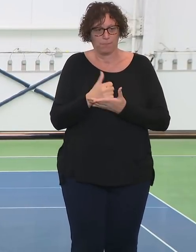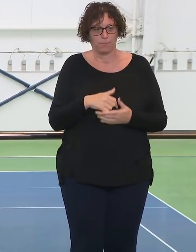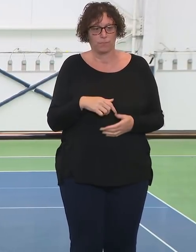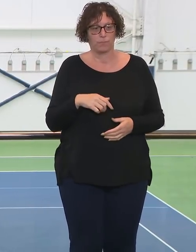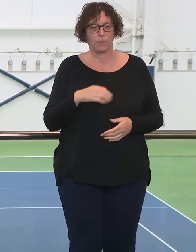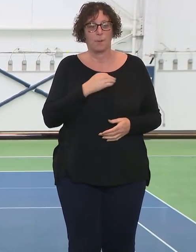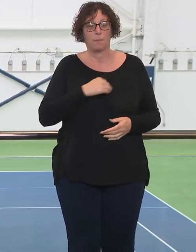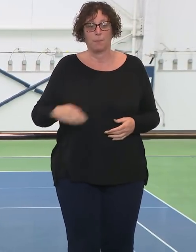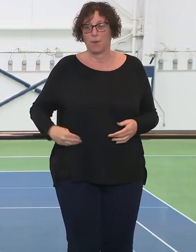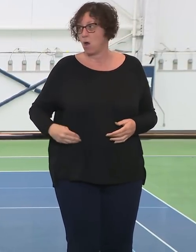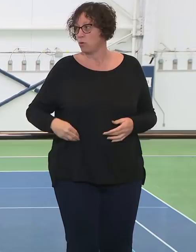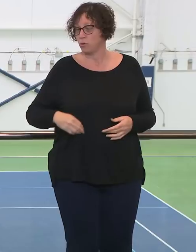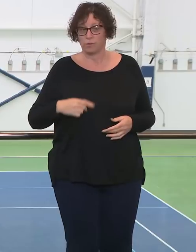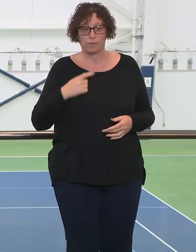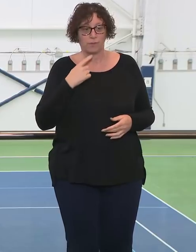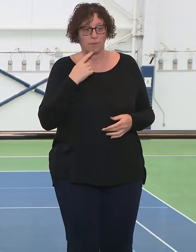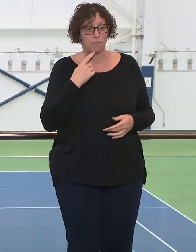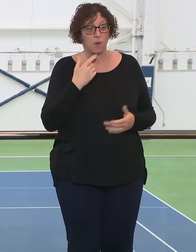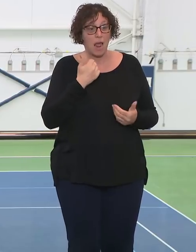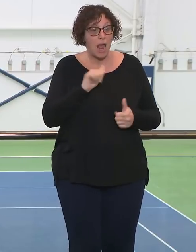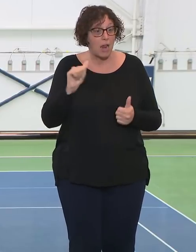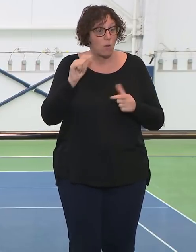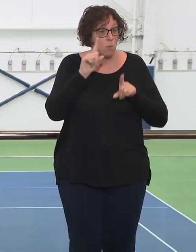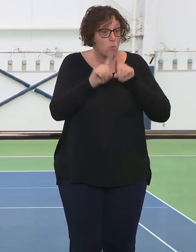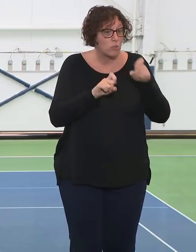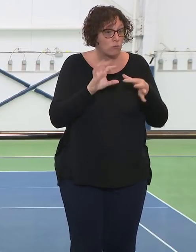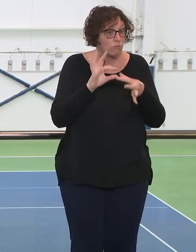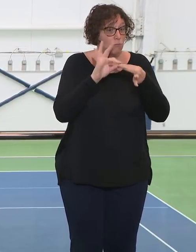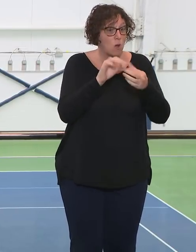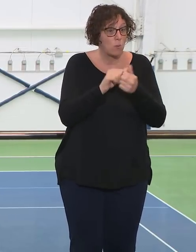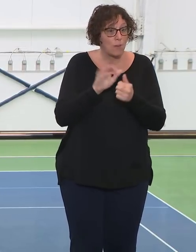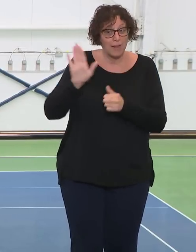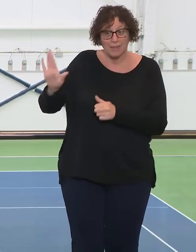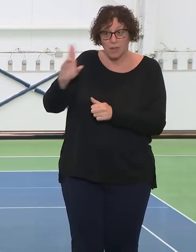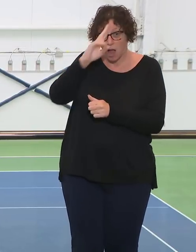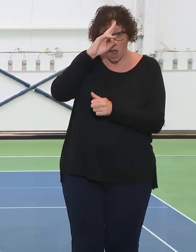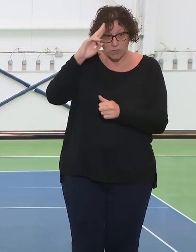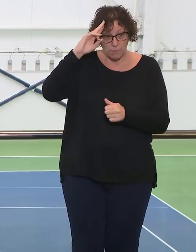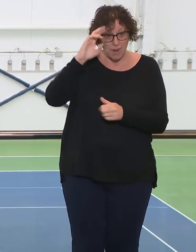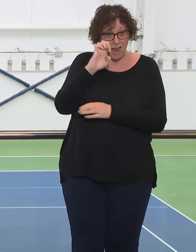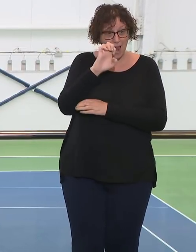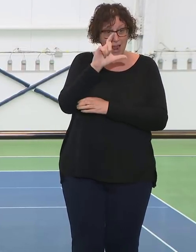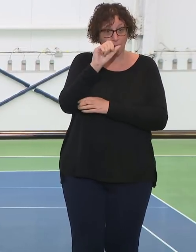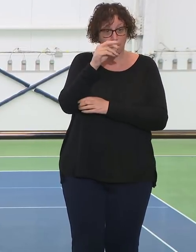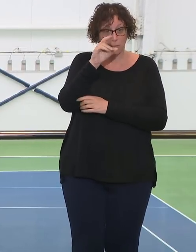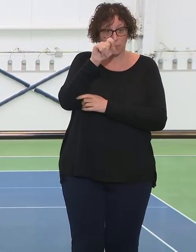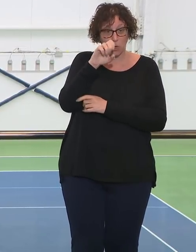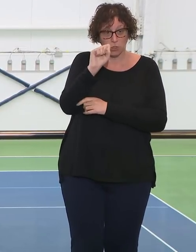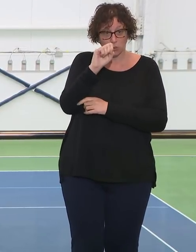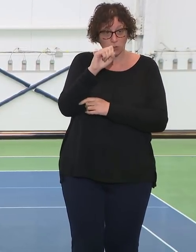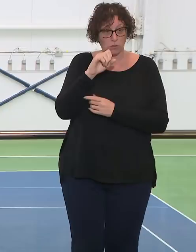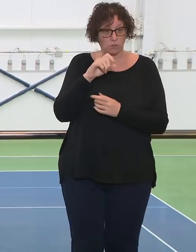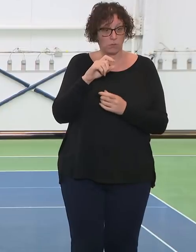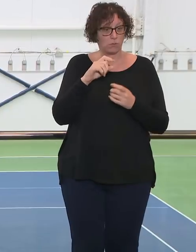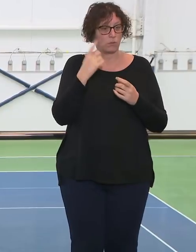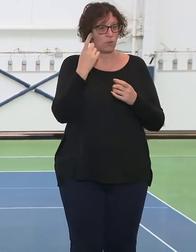Hospitals. Anybody else have questions about that? Yes, way back. I just wanted to ask, I know you said other hospitals are surging.